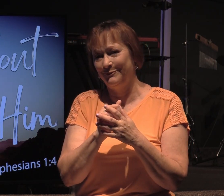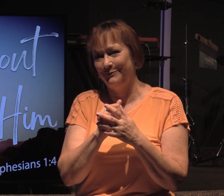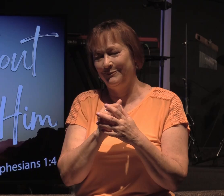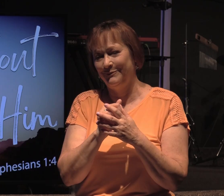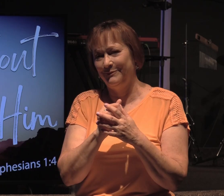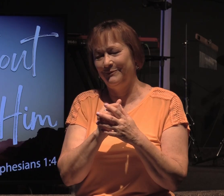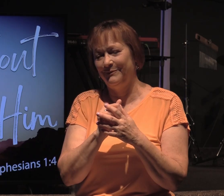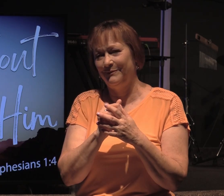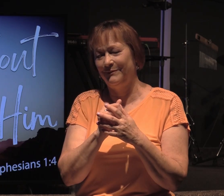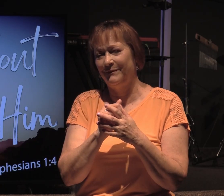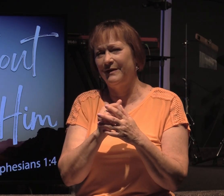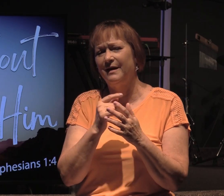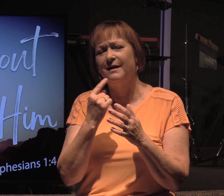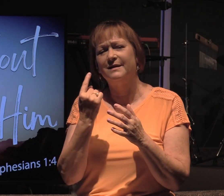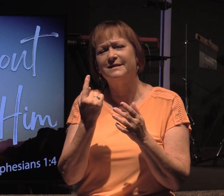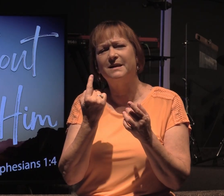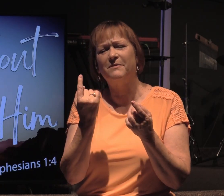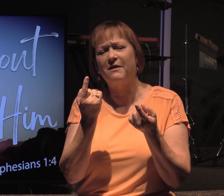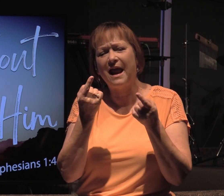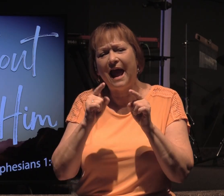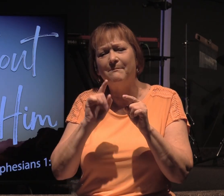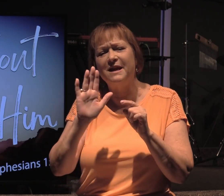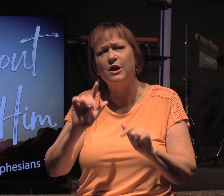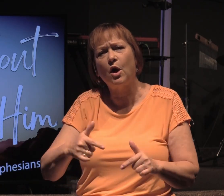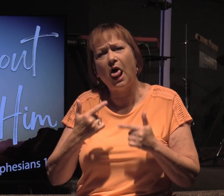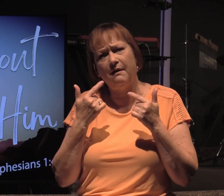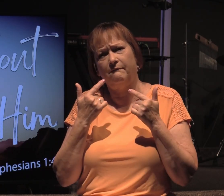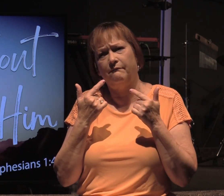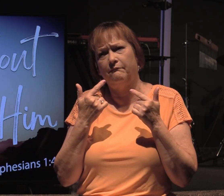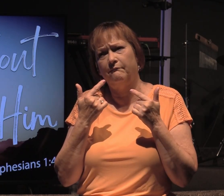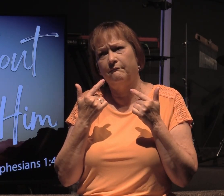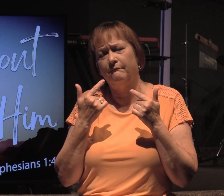that something would happen in your life.